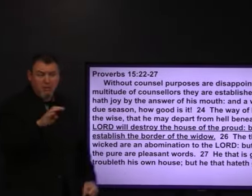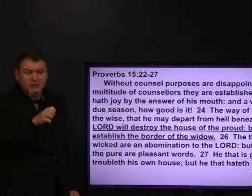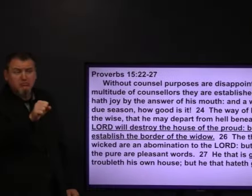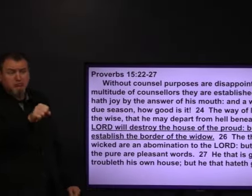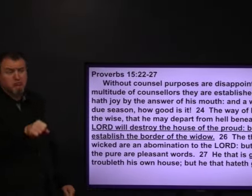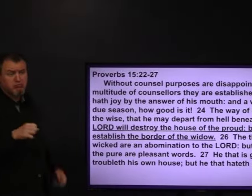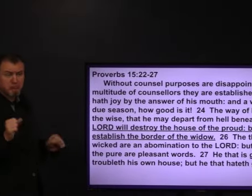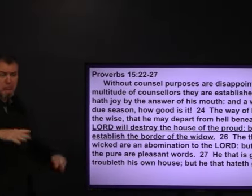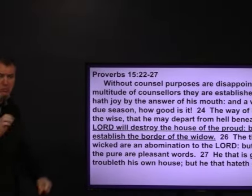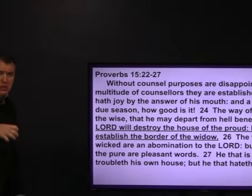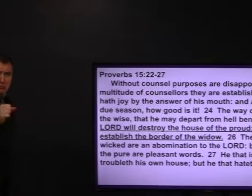That could be.